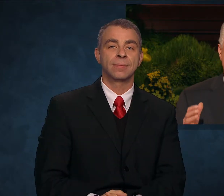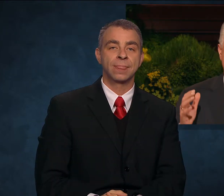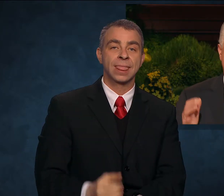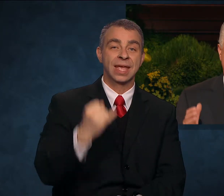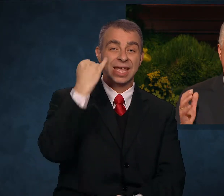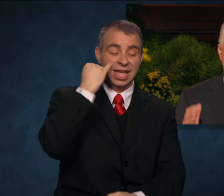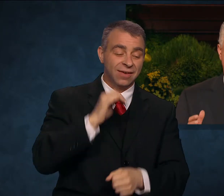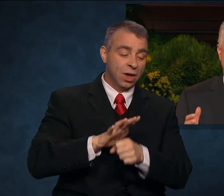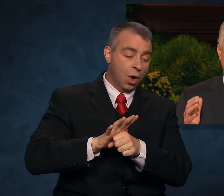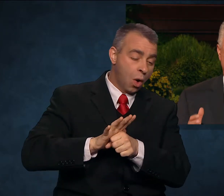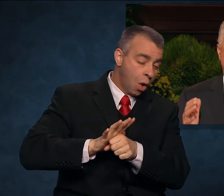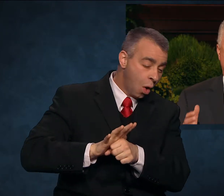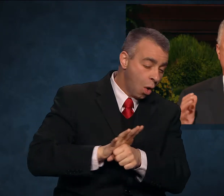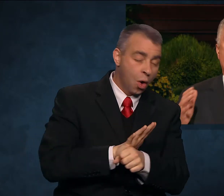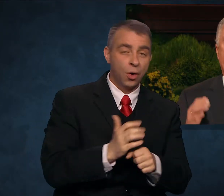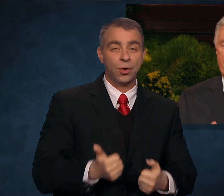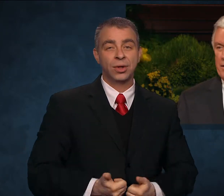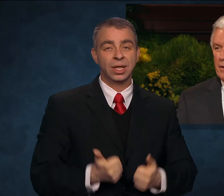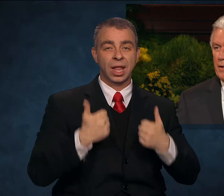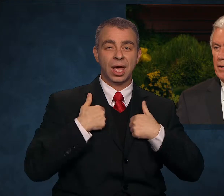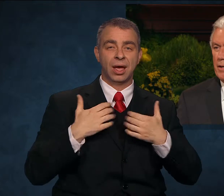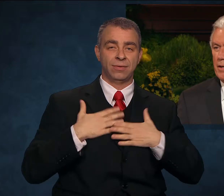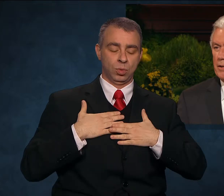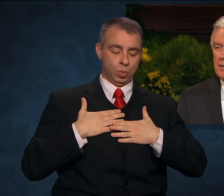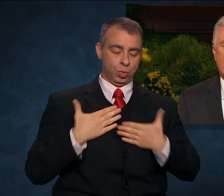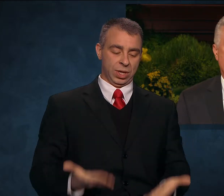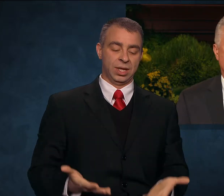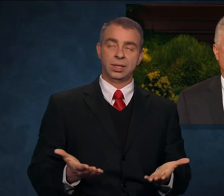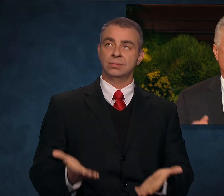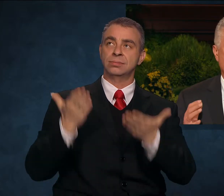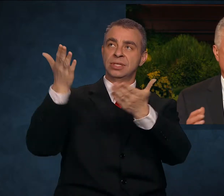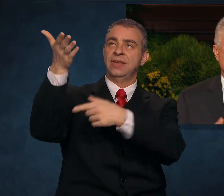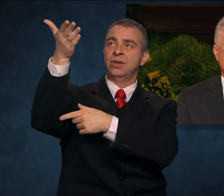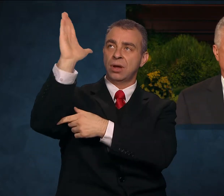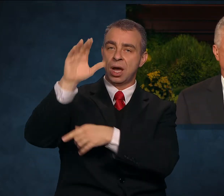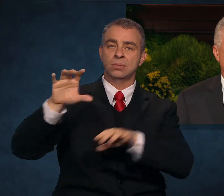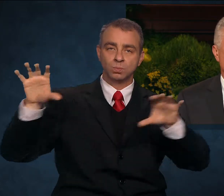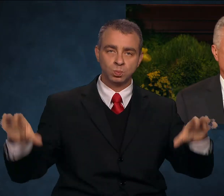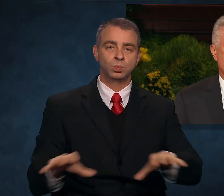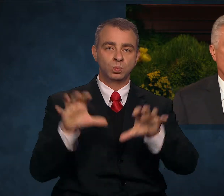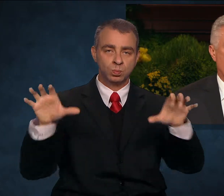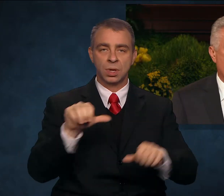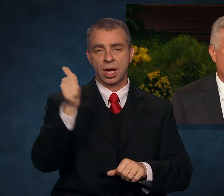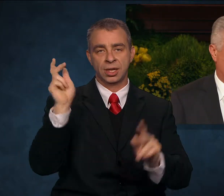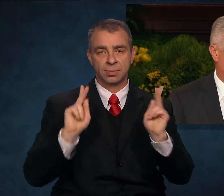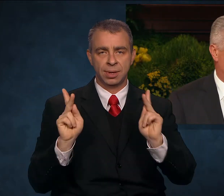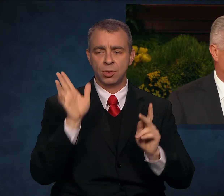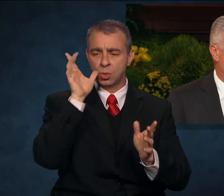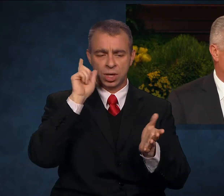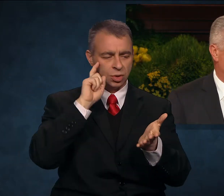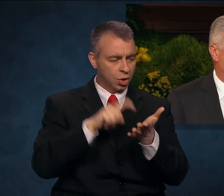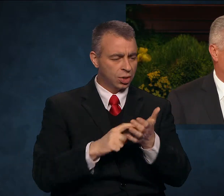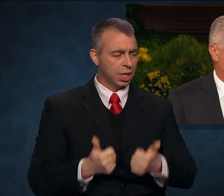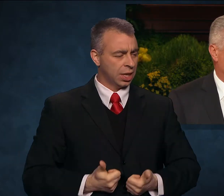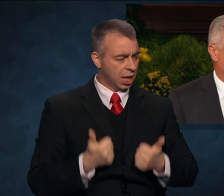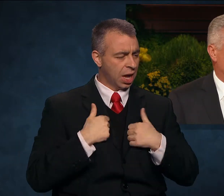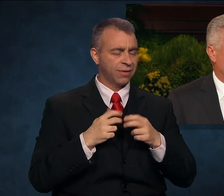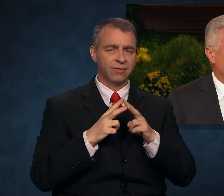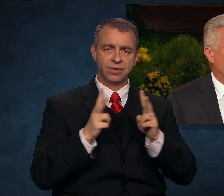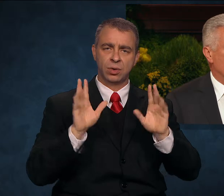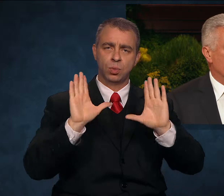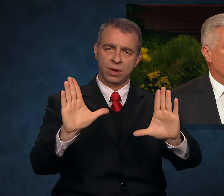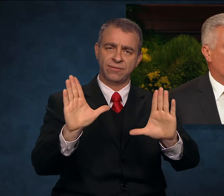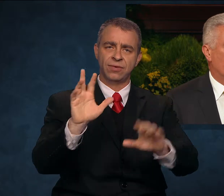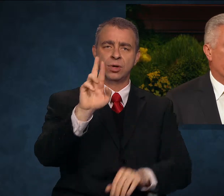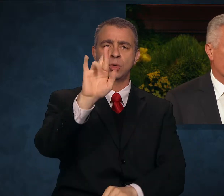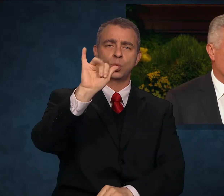Savior and serve God and fellow men discover a richness and fullness to life that the